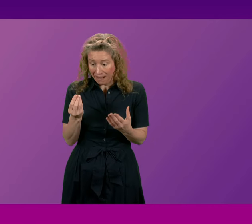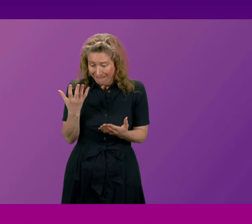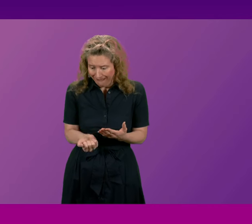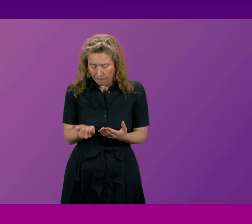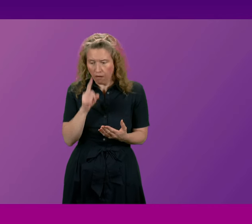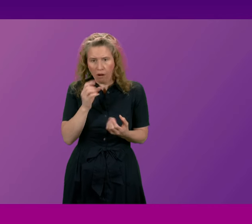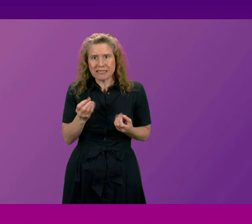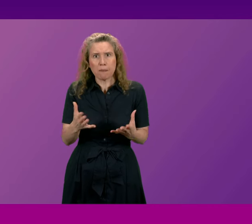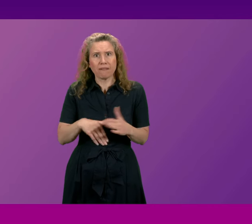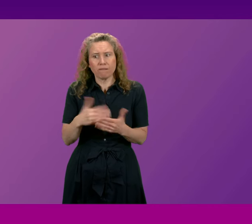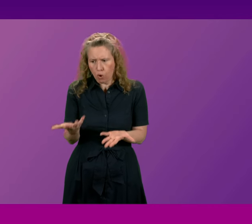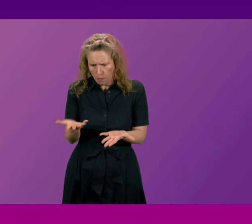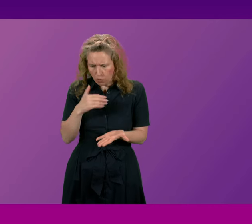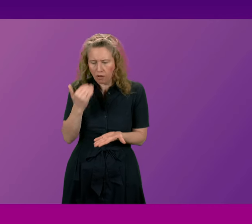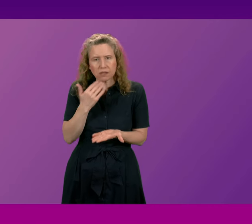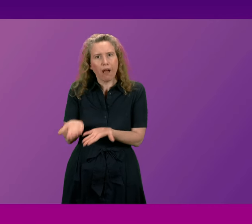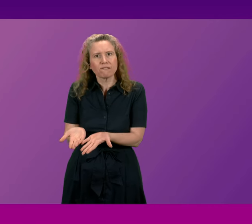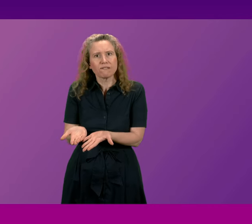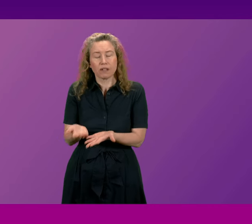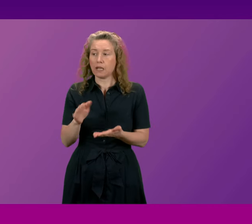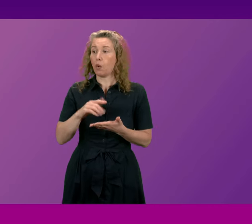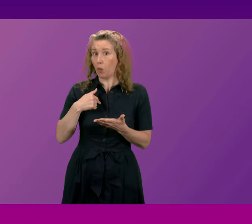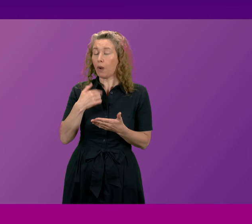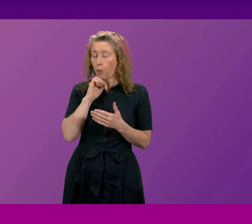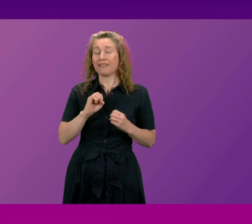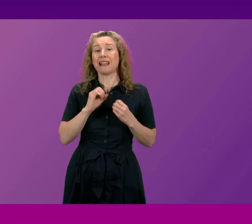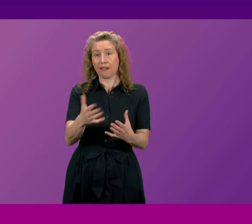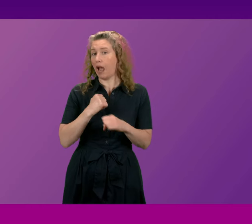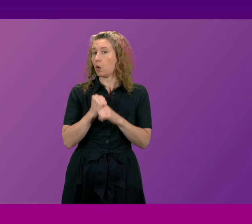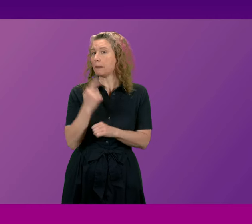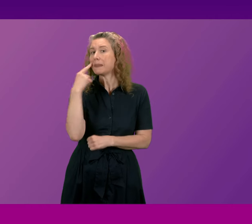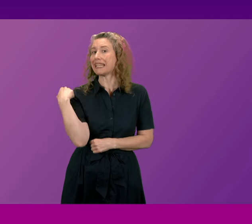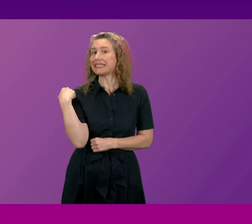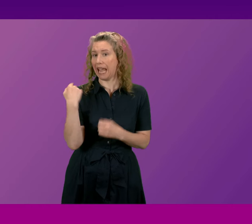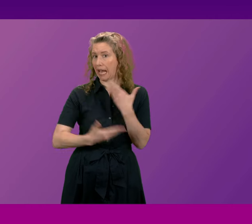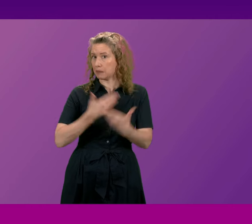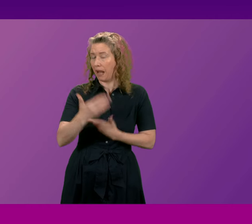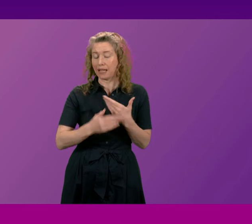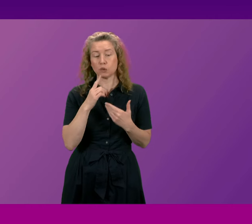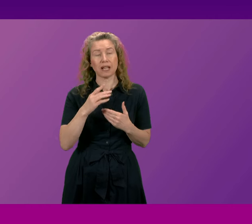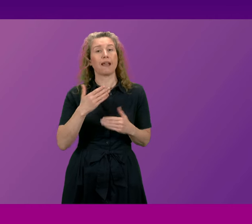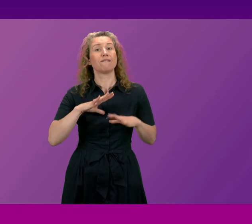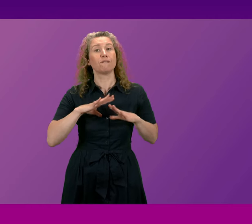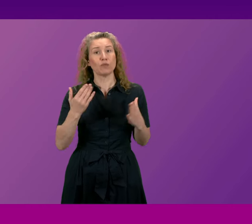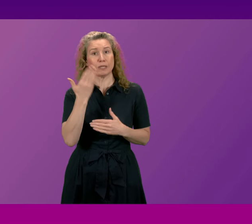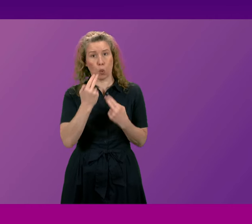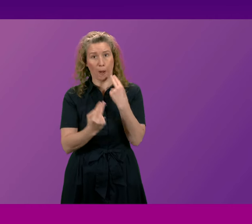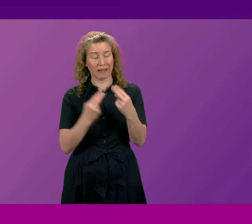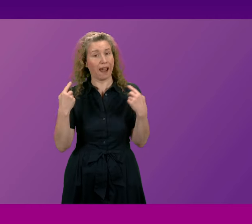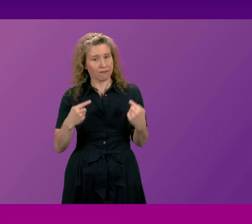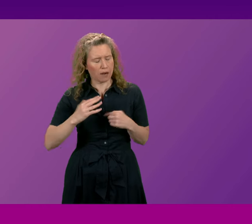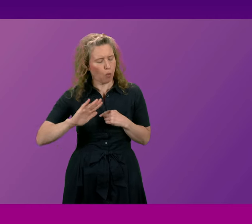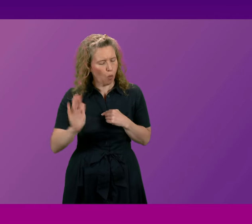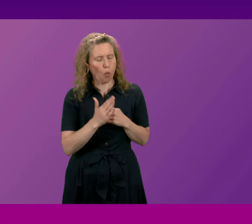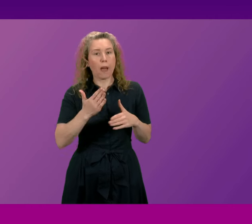have available. The government will deliver the commitment that I set out yesterday to ensure that free school meals are available for all